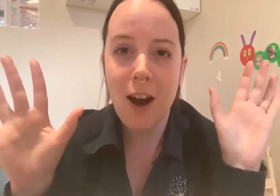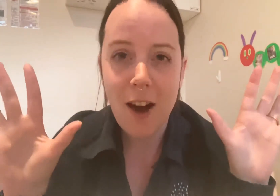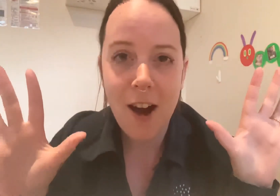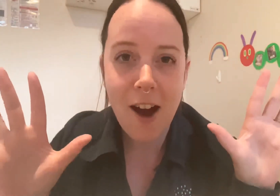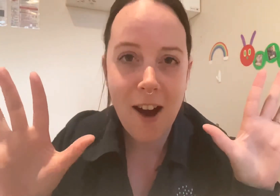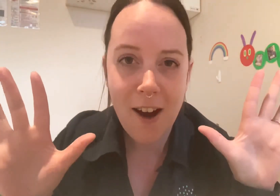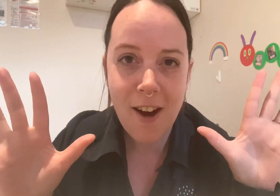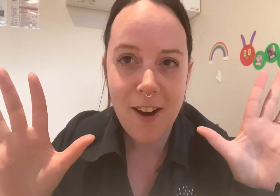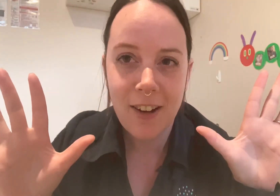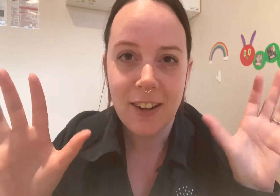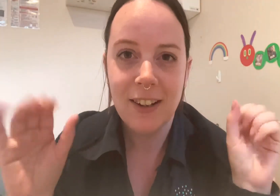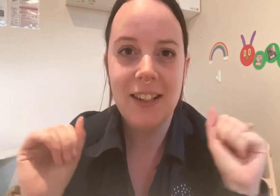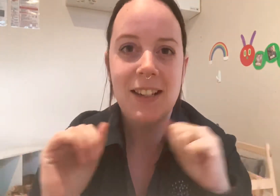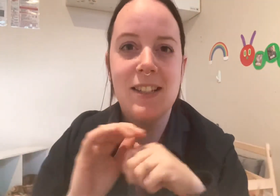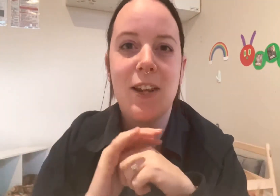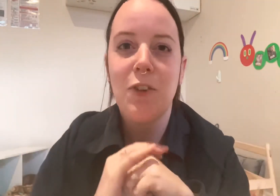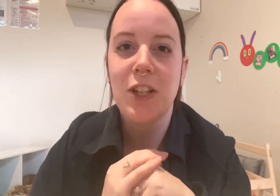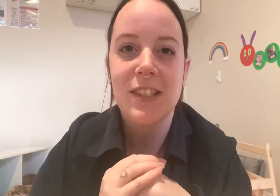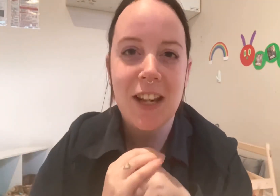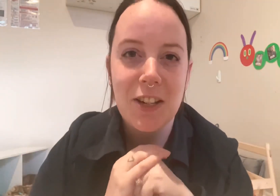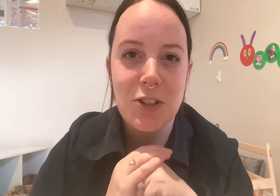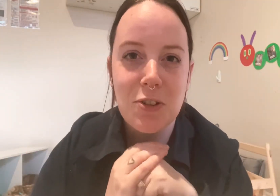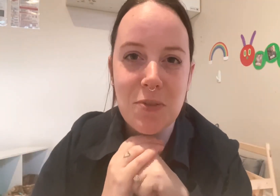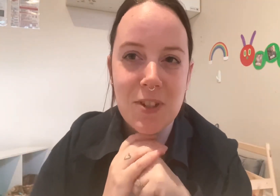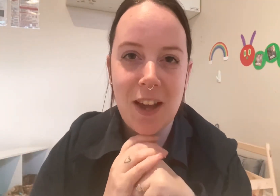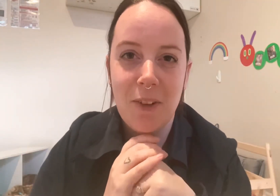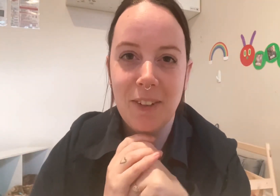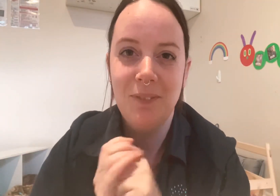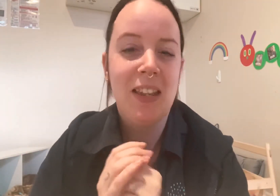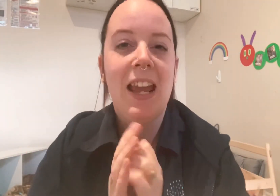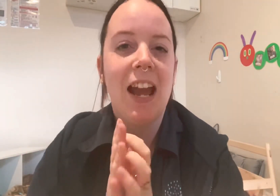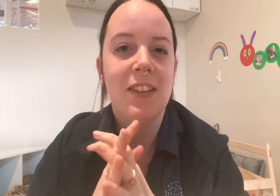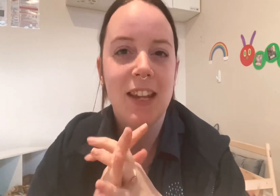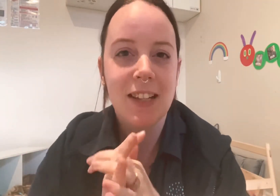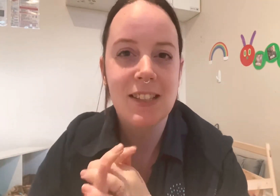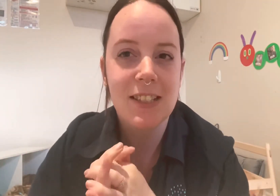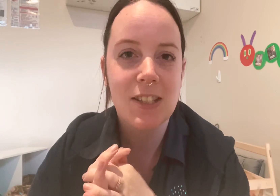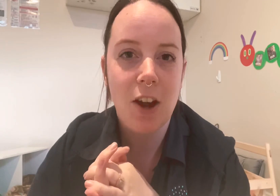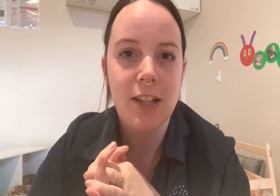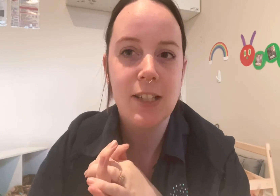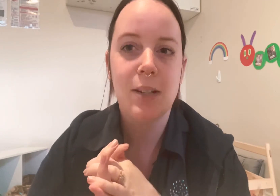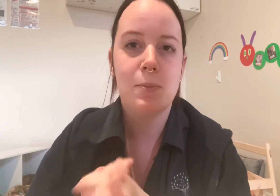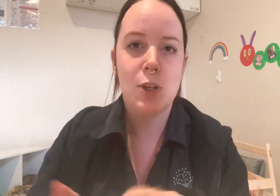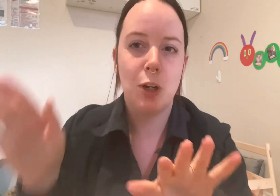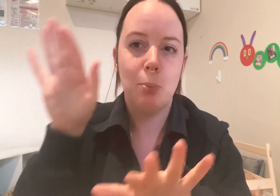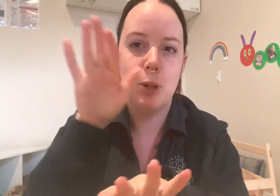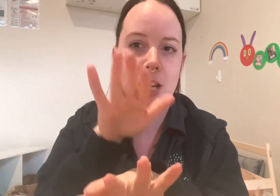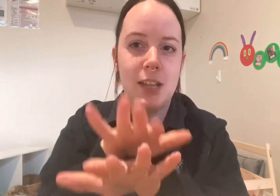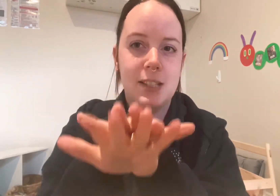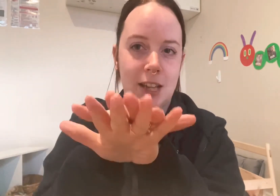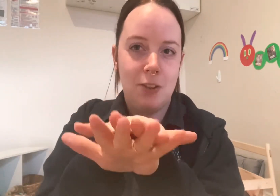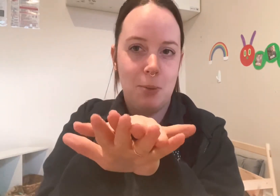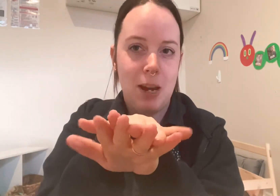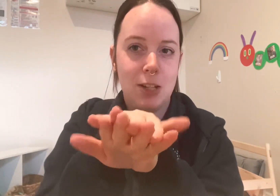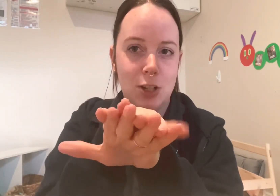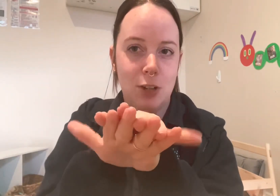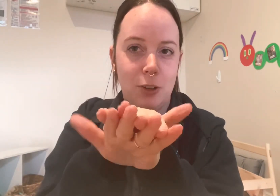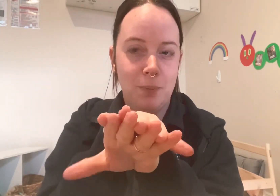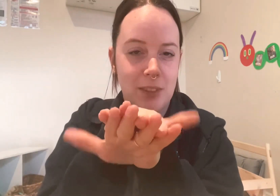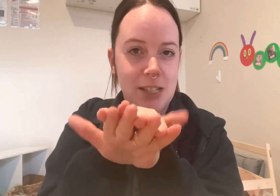Rawr! See if you can scare your children with that one. And the next is Tiny Tim. So you're going to put your hands together and make a turtle. These are